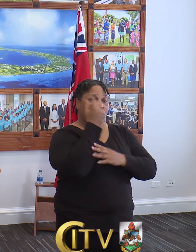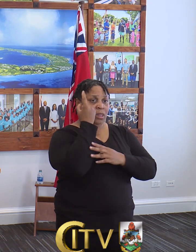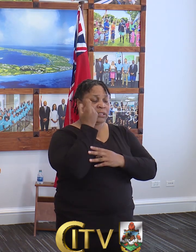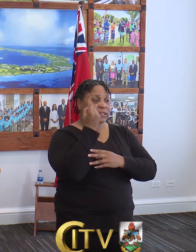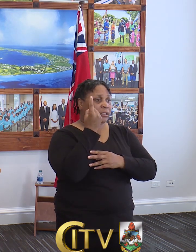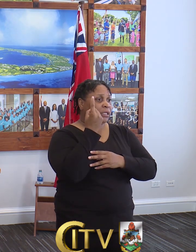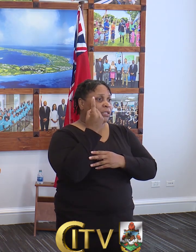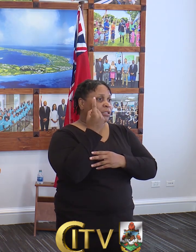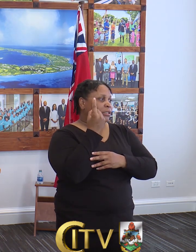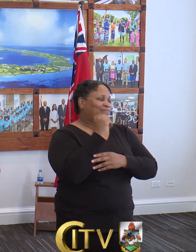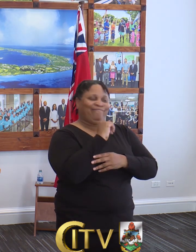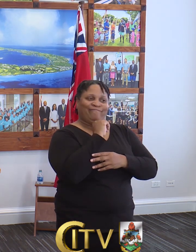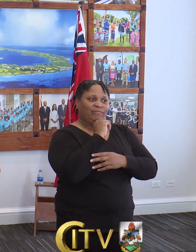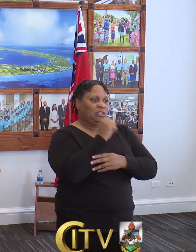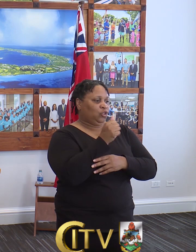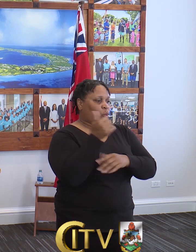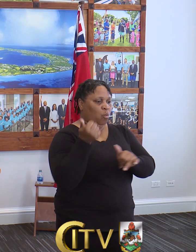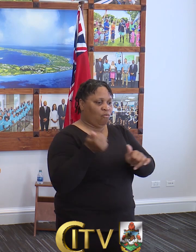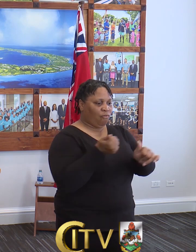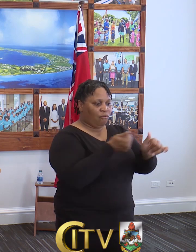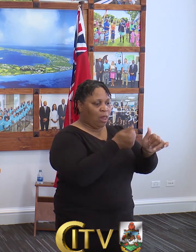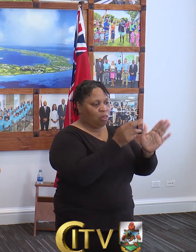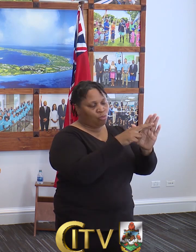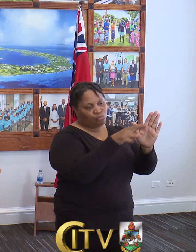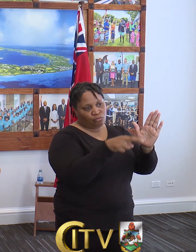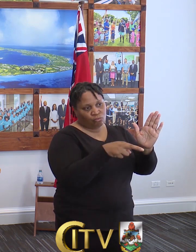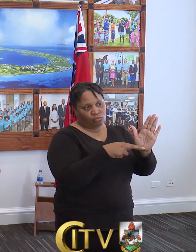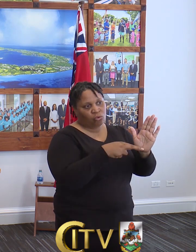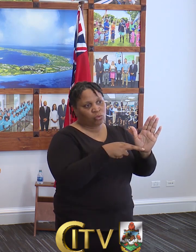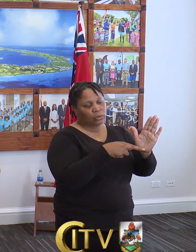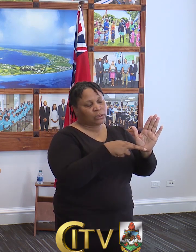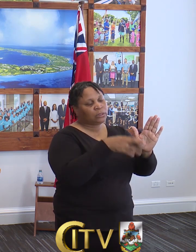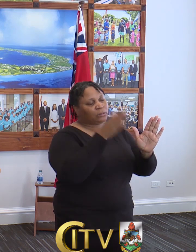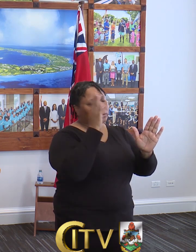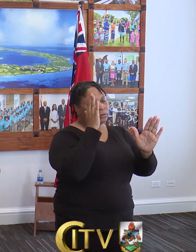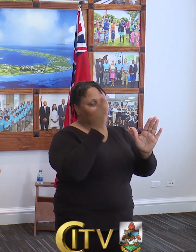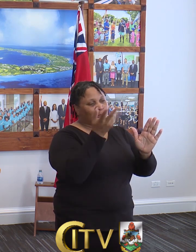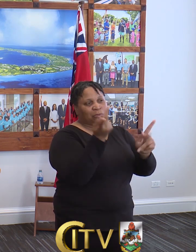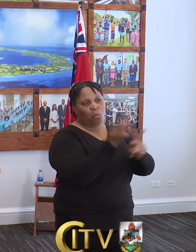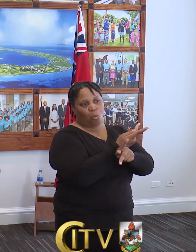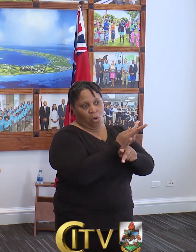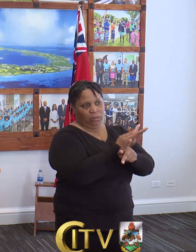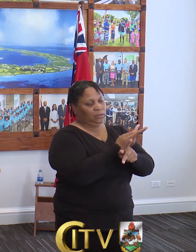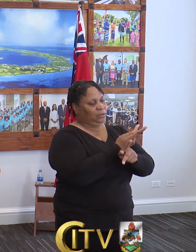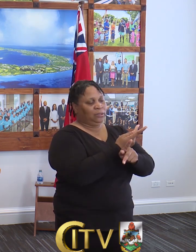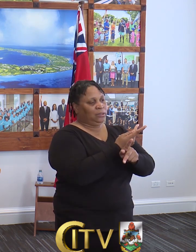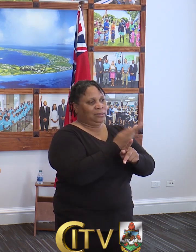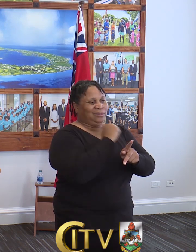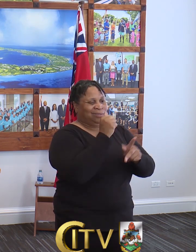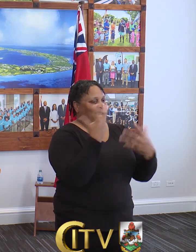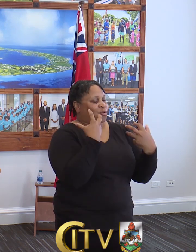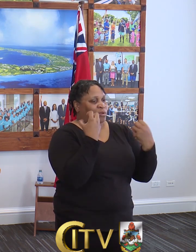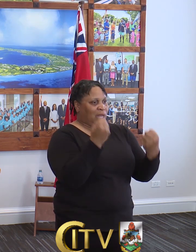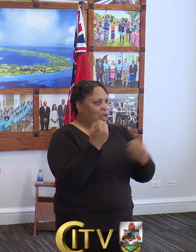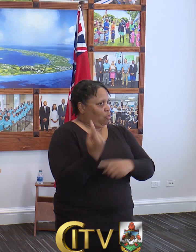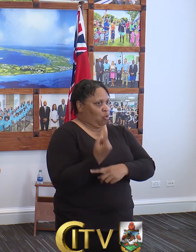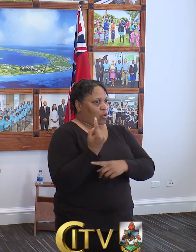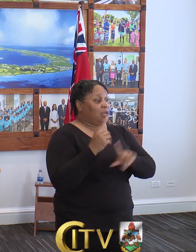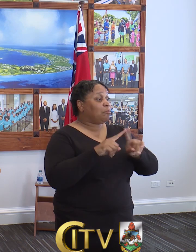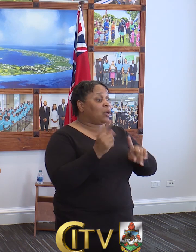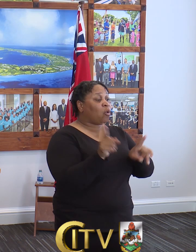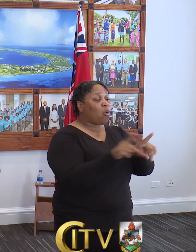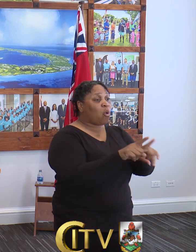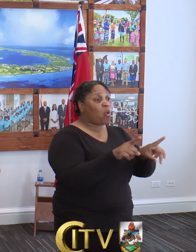is if we do not follow the rules, we will be worse off. Not only health-wise, but